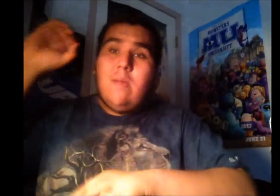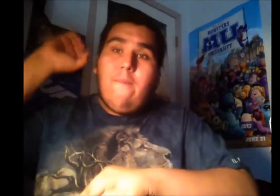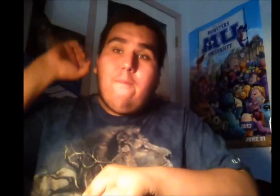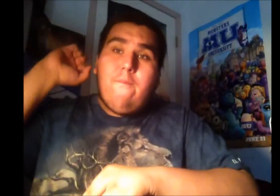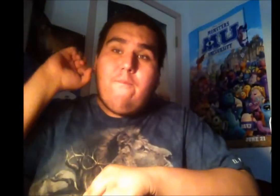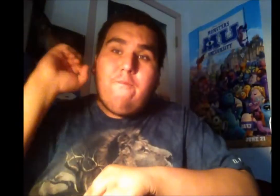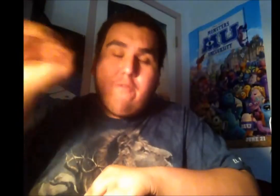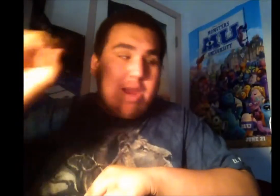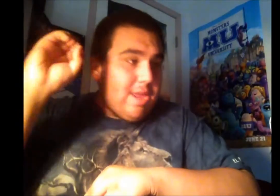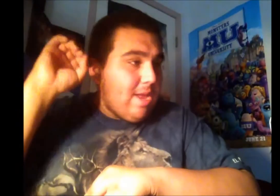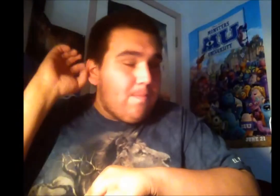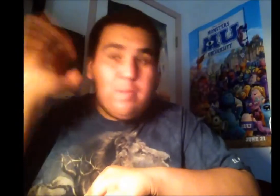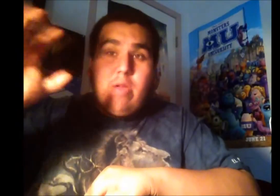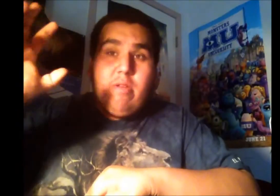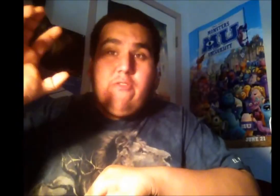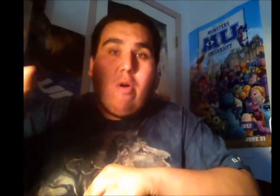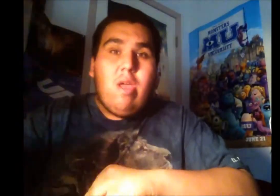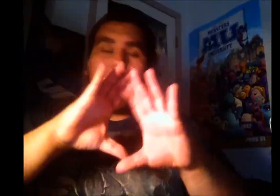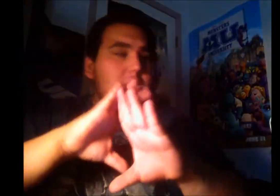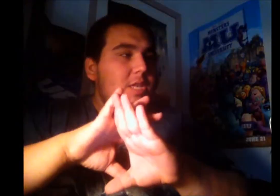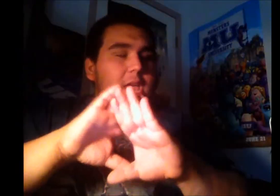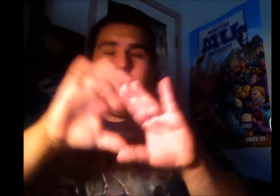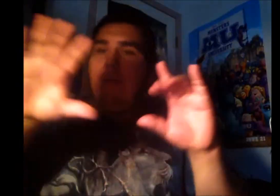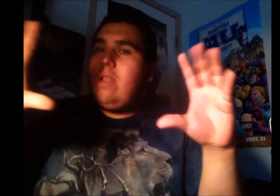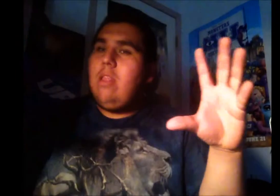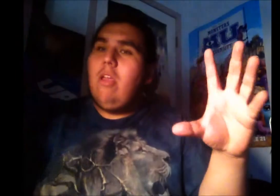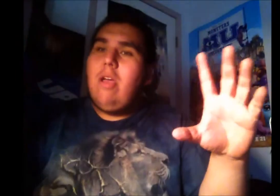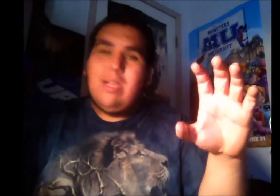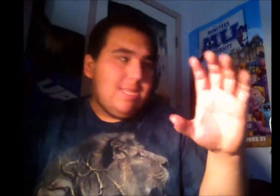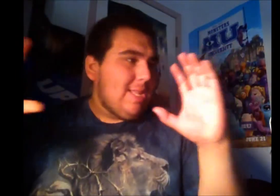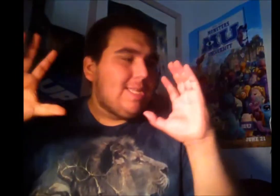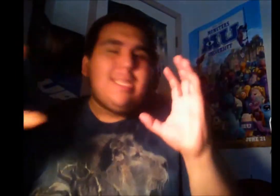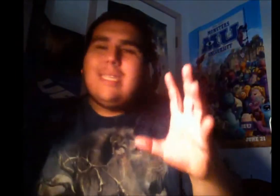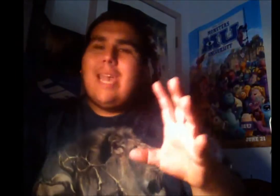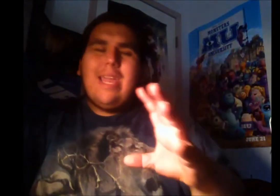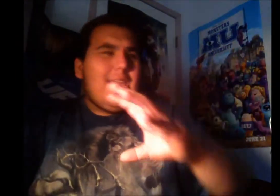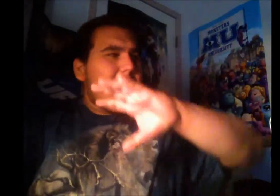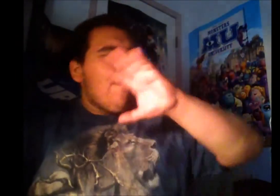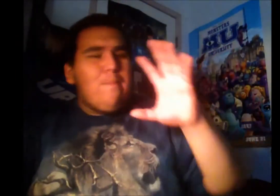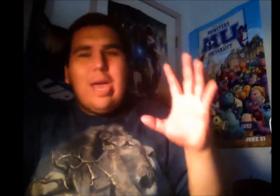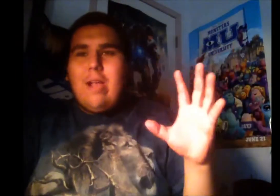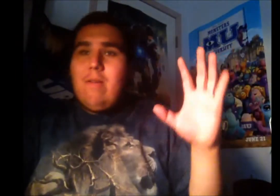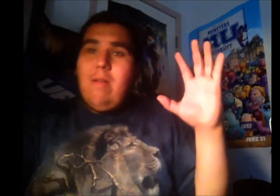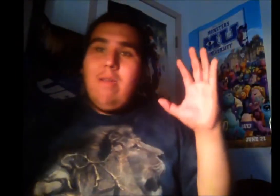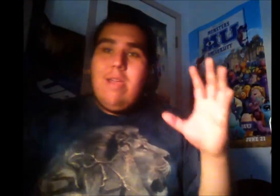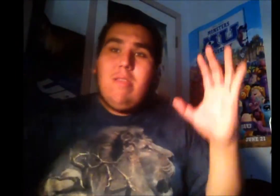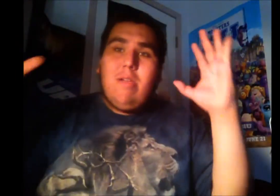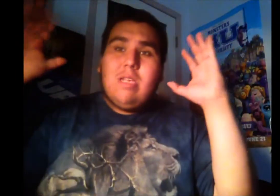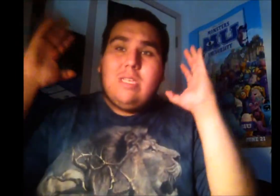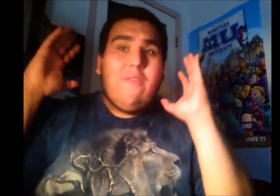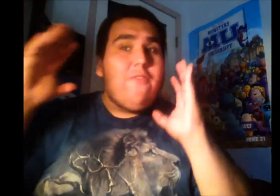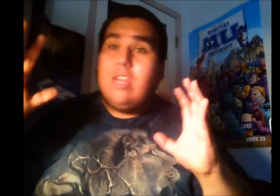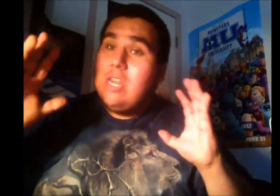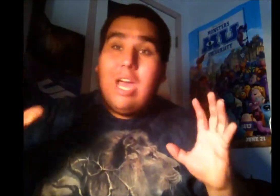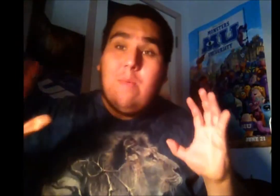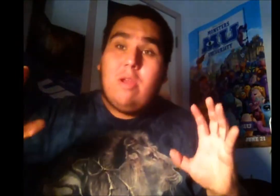freaking beautiful. Just how it looks, the setting, the background, it looks phenomenal.